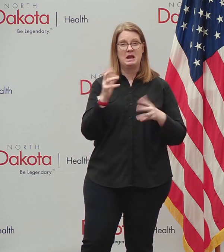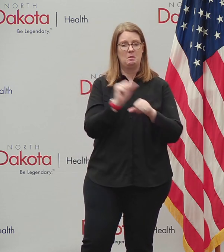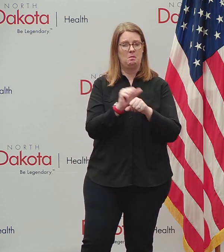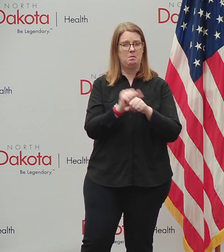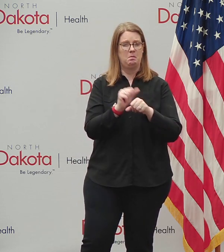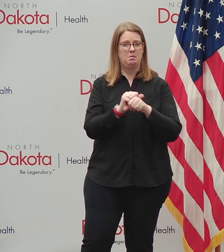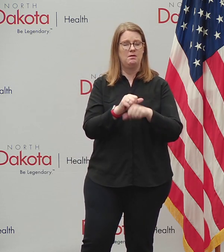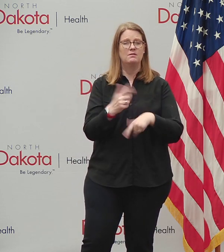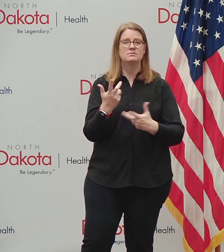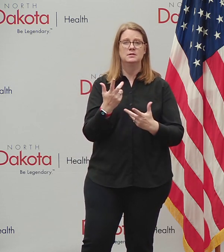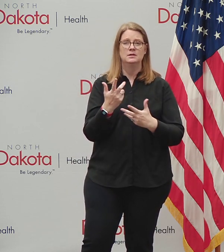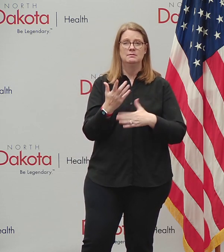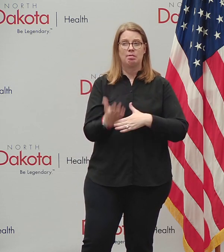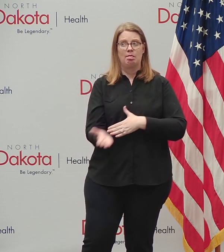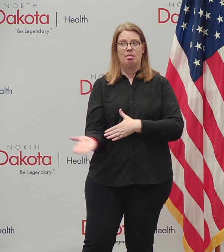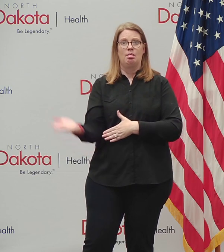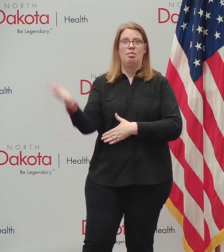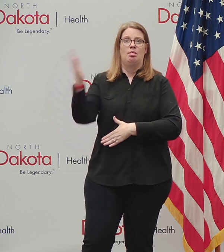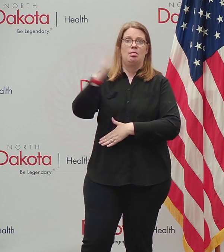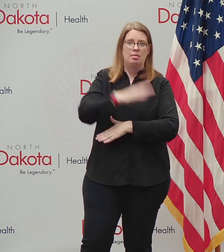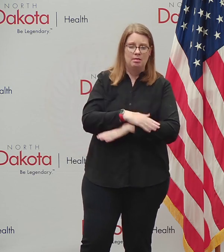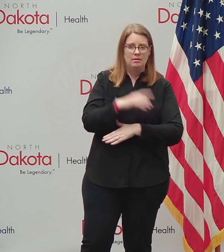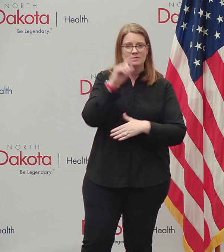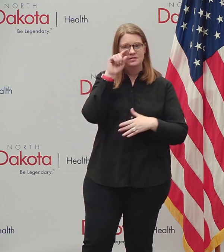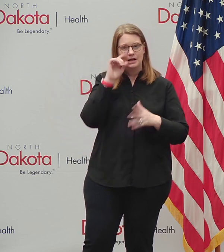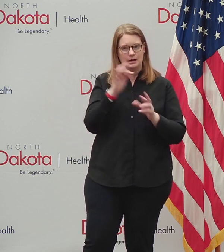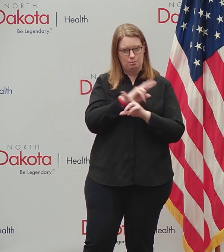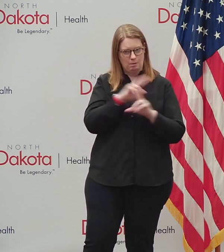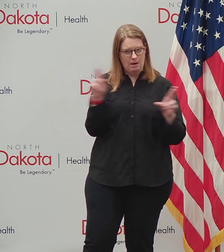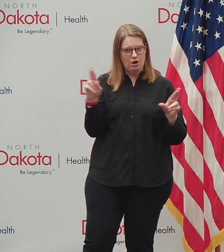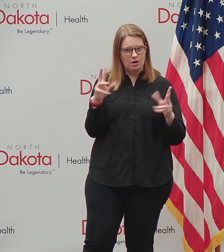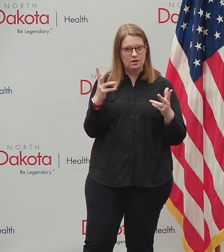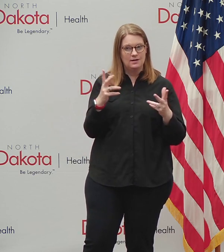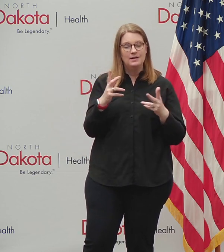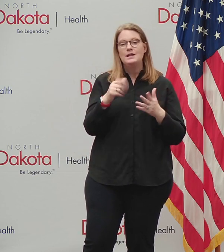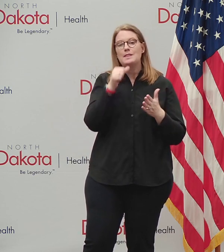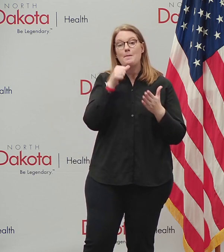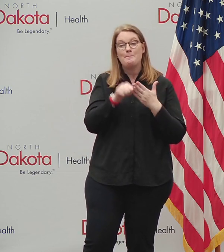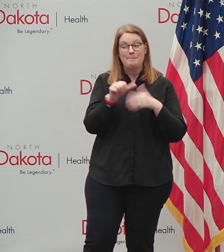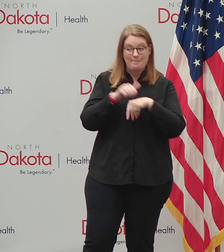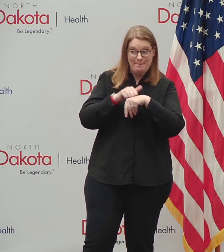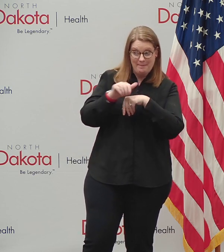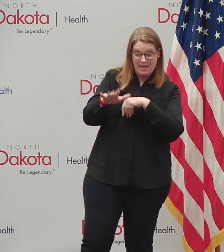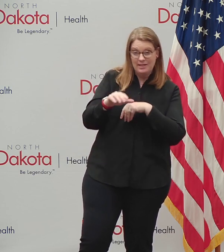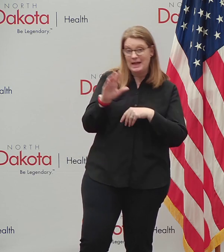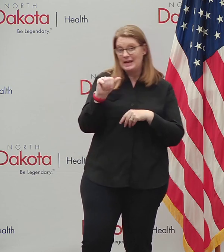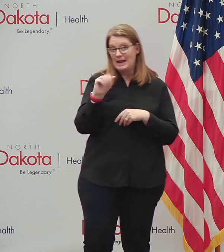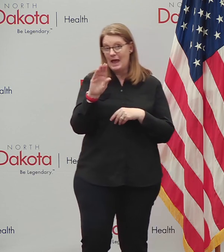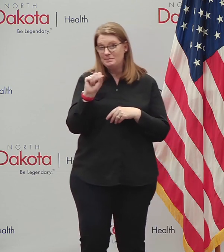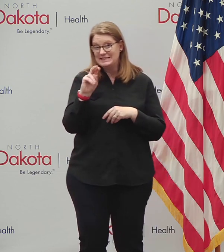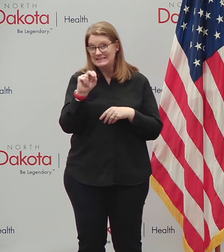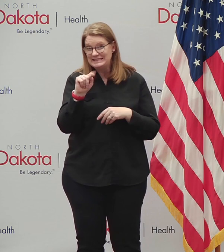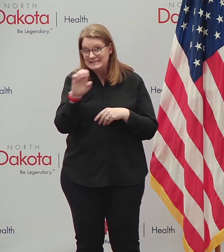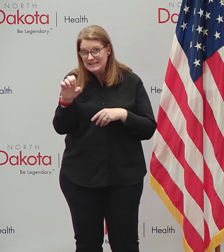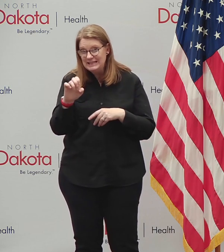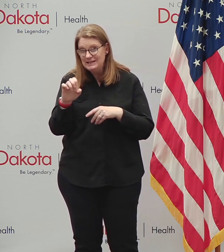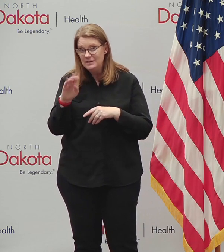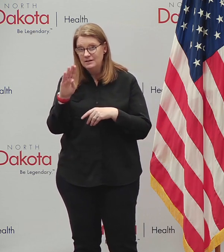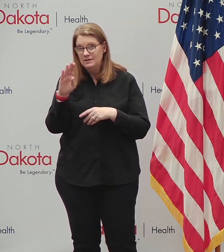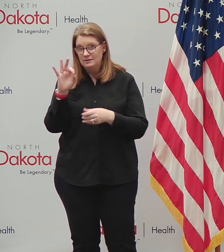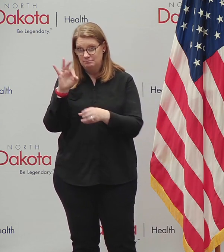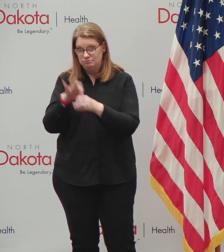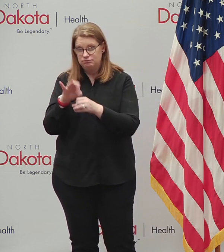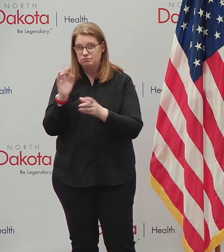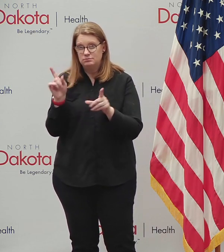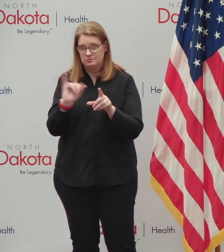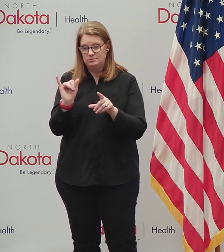preparing the record number of mail-in and absentee ballots prior to the election, so that counting could go smoothly